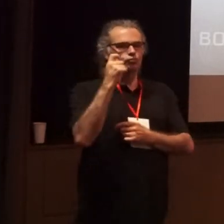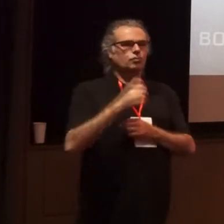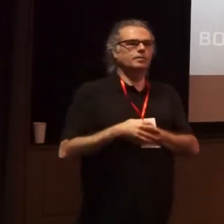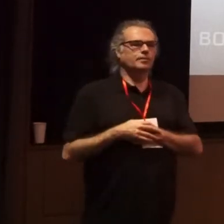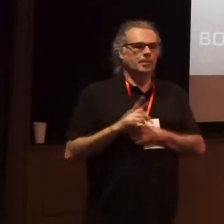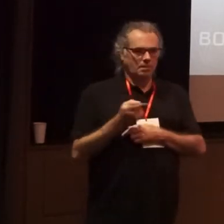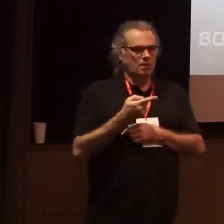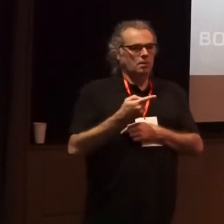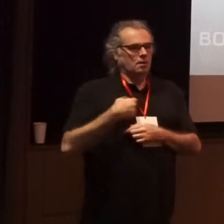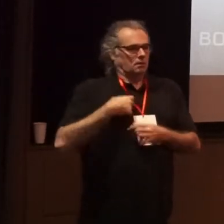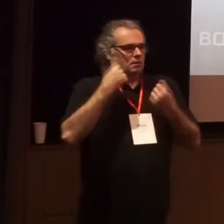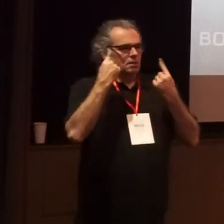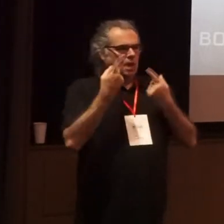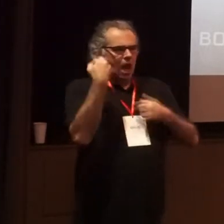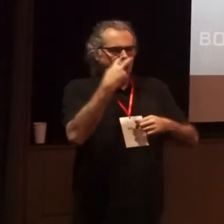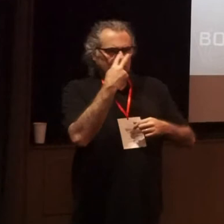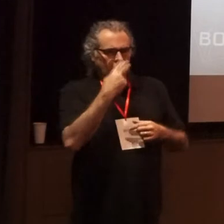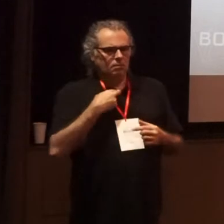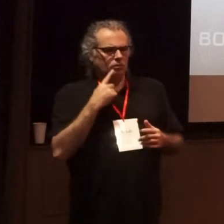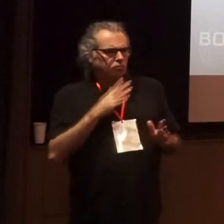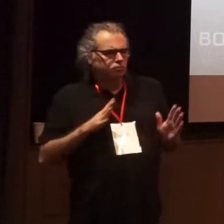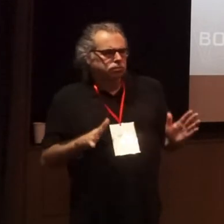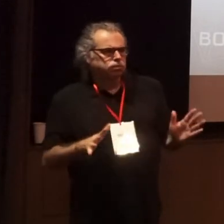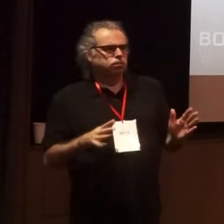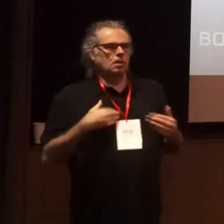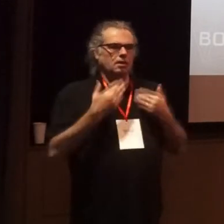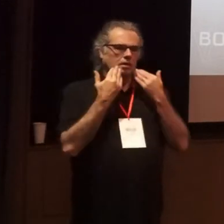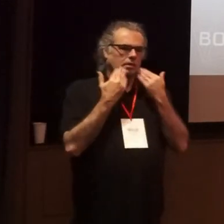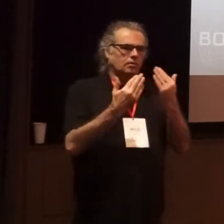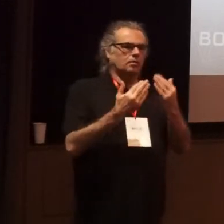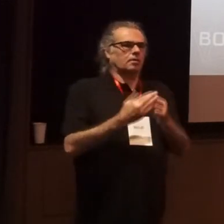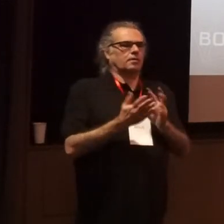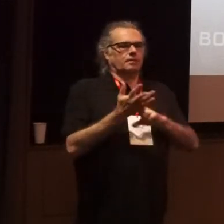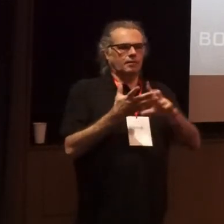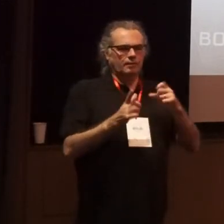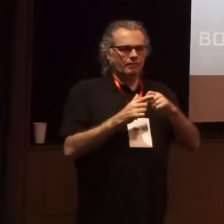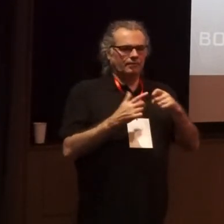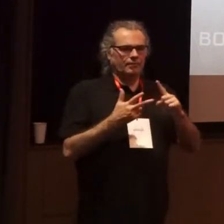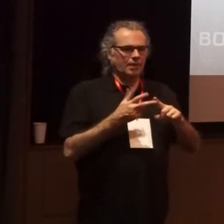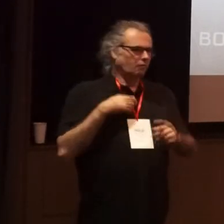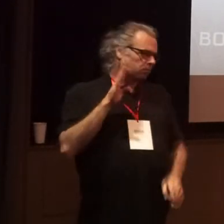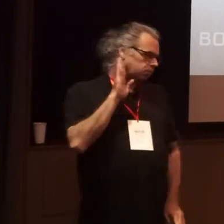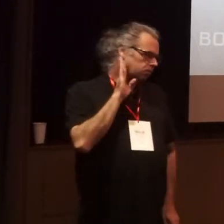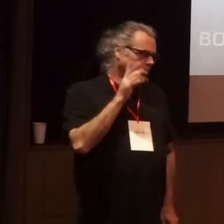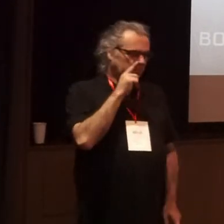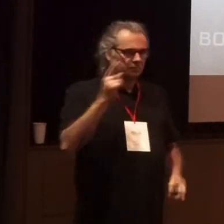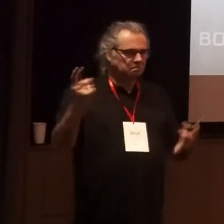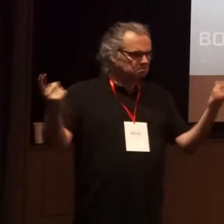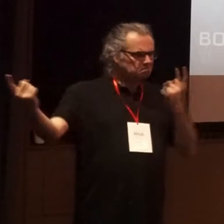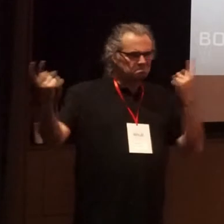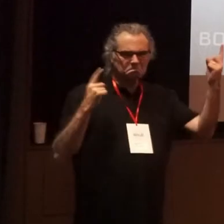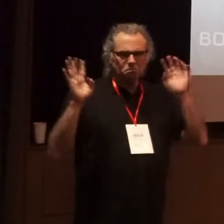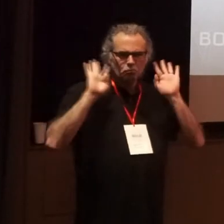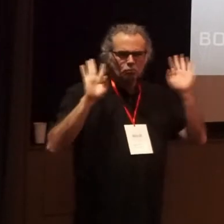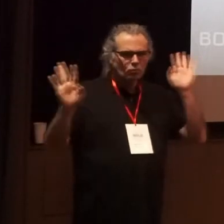I do understand that last night was truly amazing and thank you to Vicky I've heard reports from a number of people